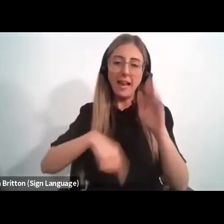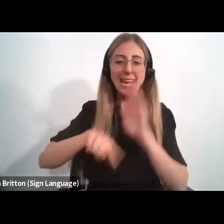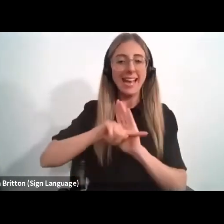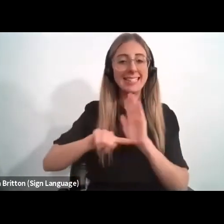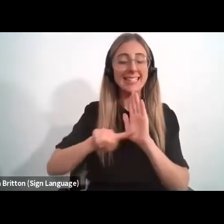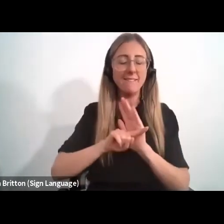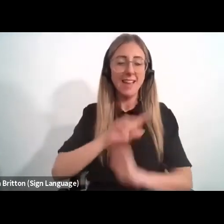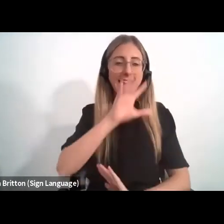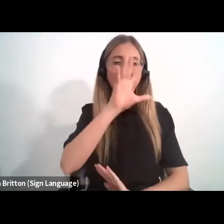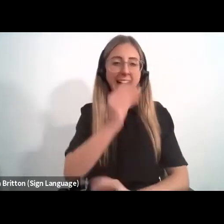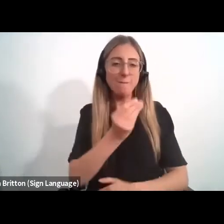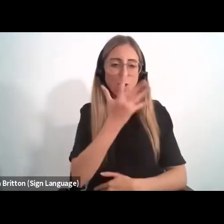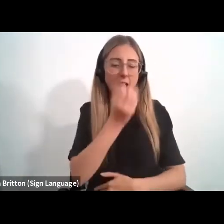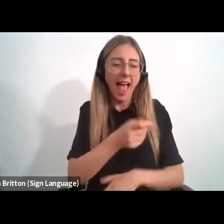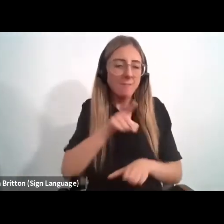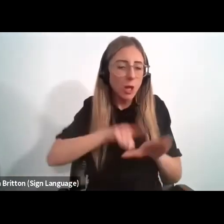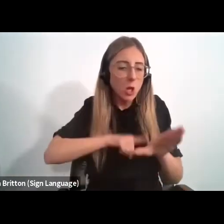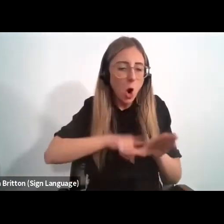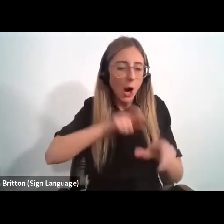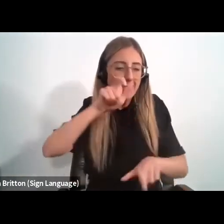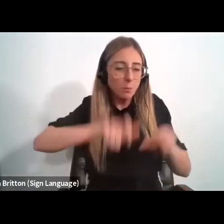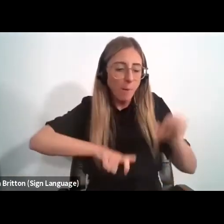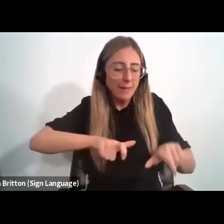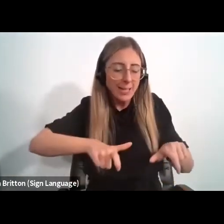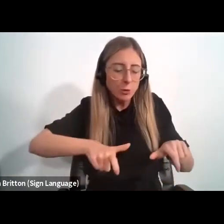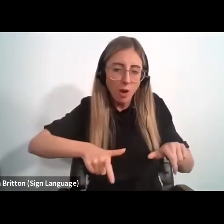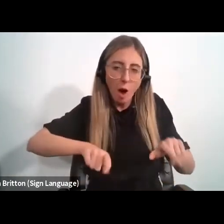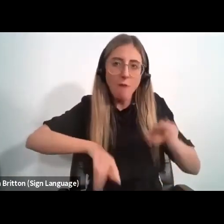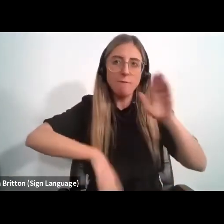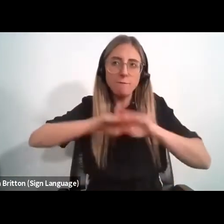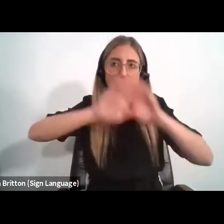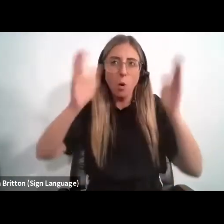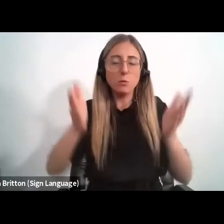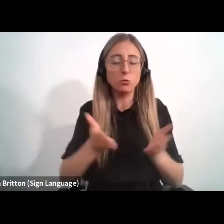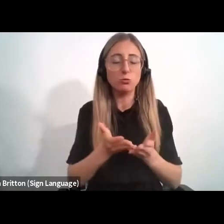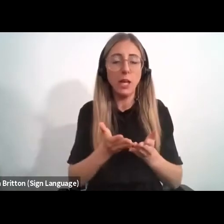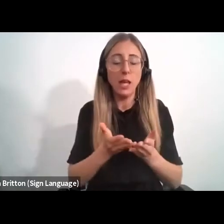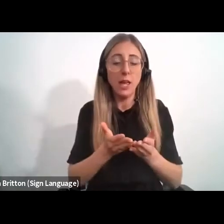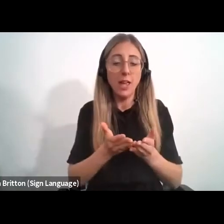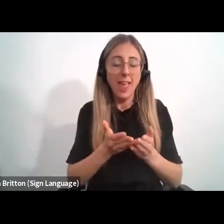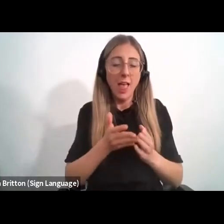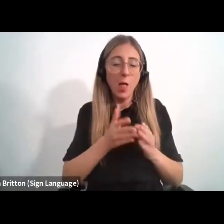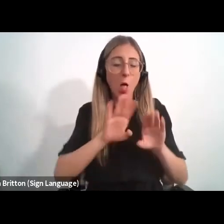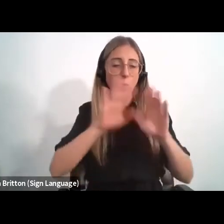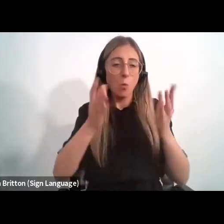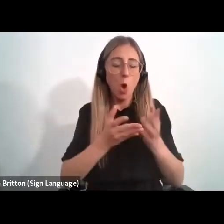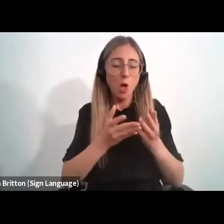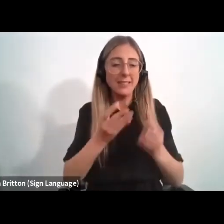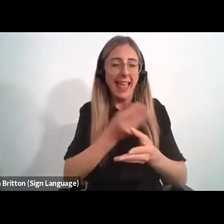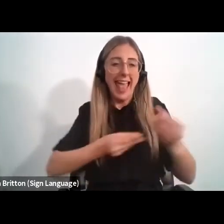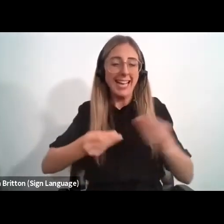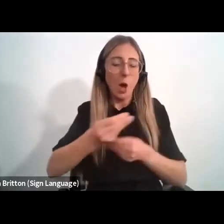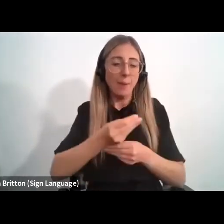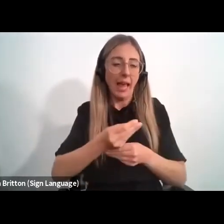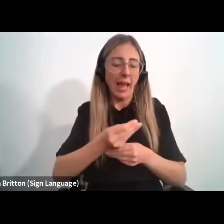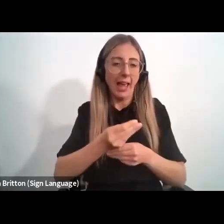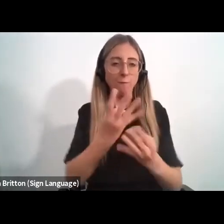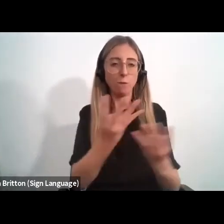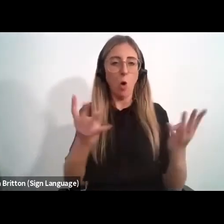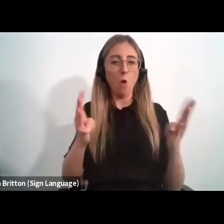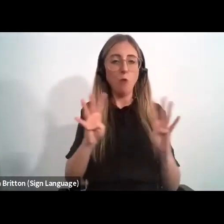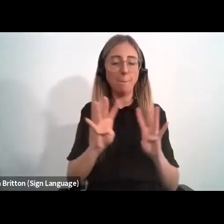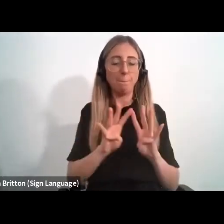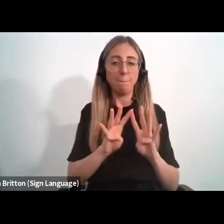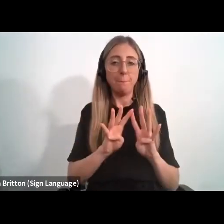has the youngest population of any continent. According to the World Economic Forum, the median age among the 10 youngest